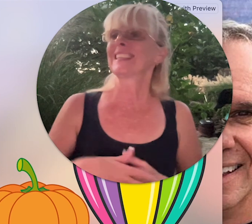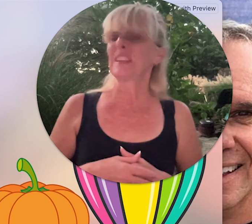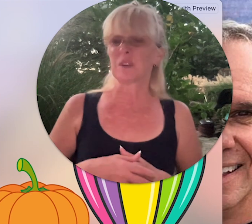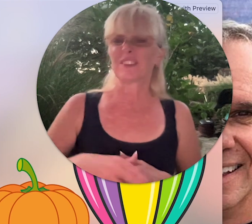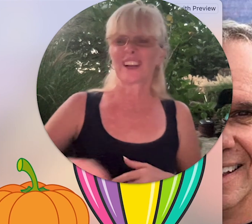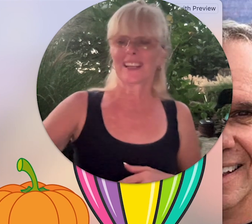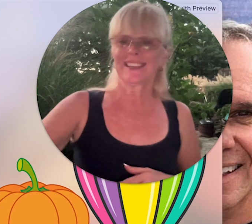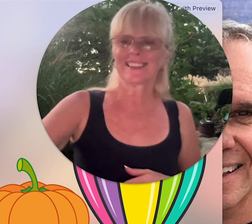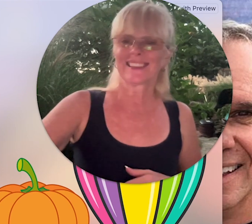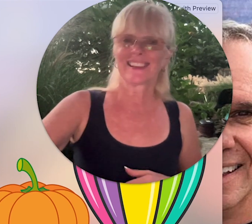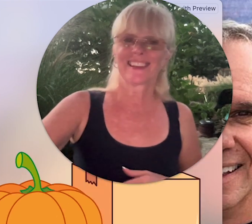neat one right